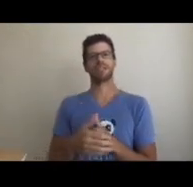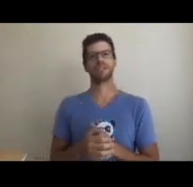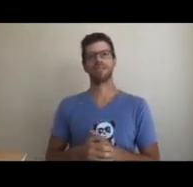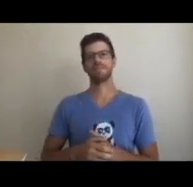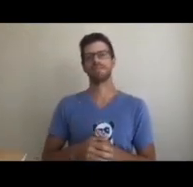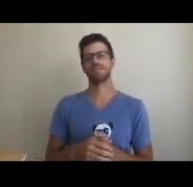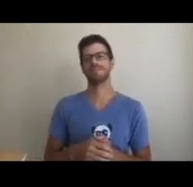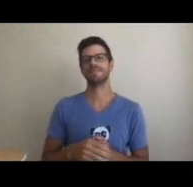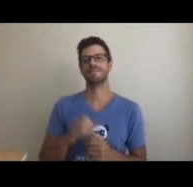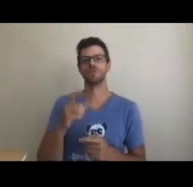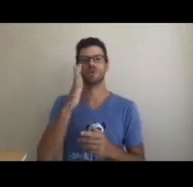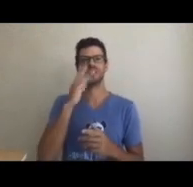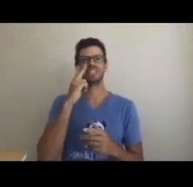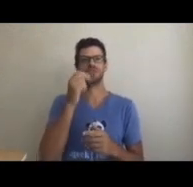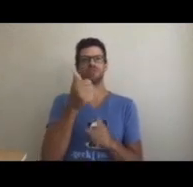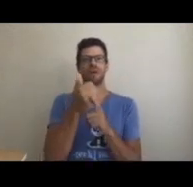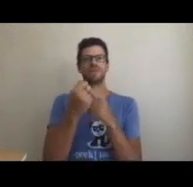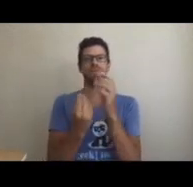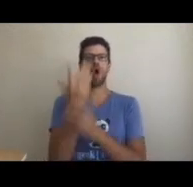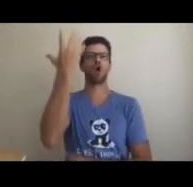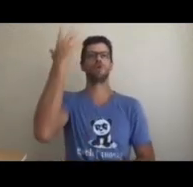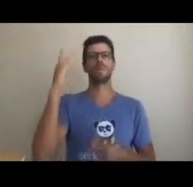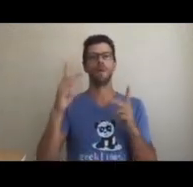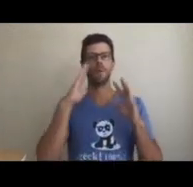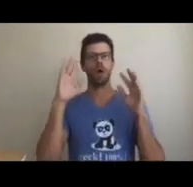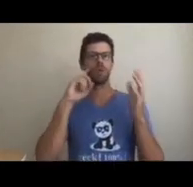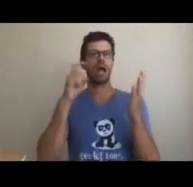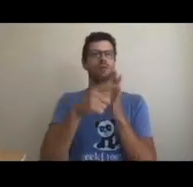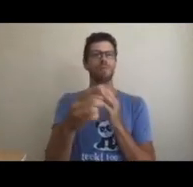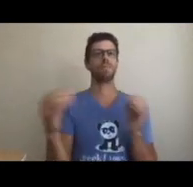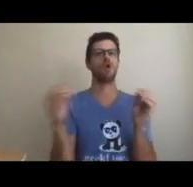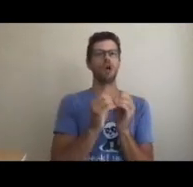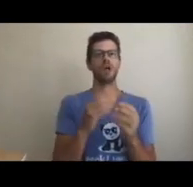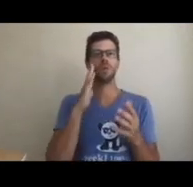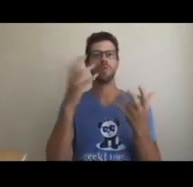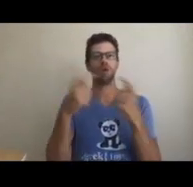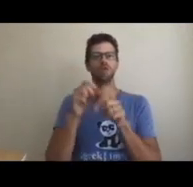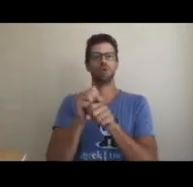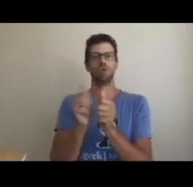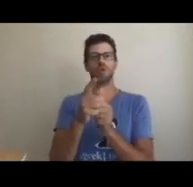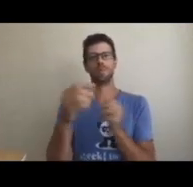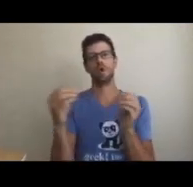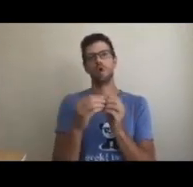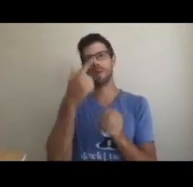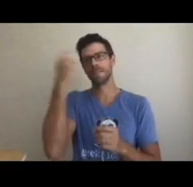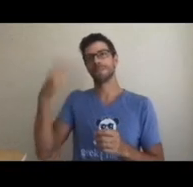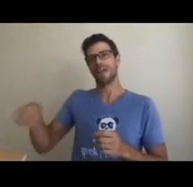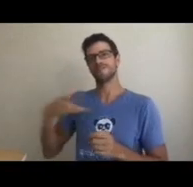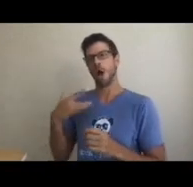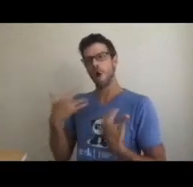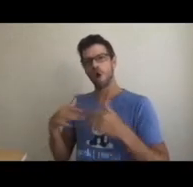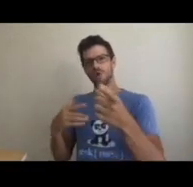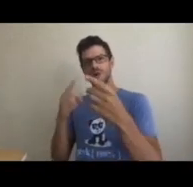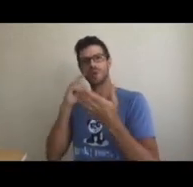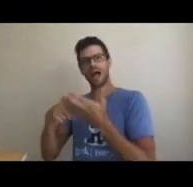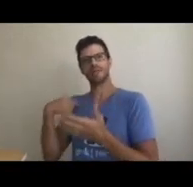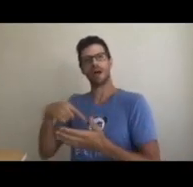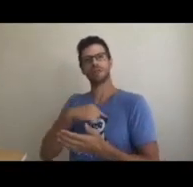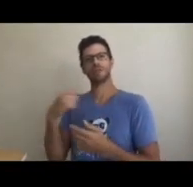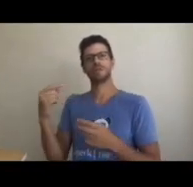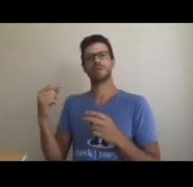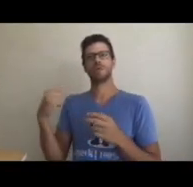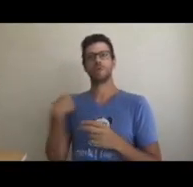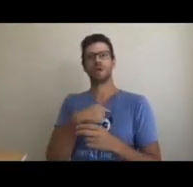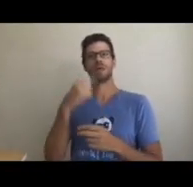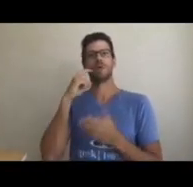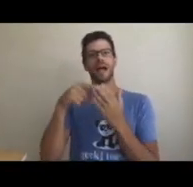With Culture Incorporated, the SDLC process becomes organic. You will grow. People will recognize you